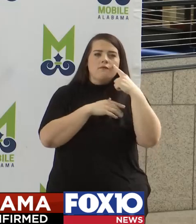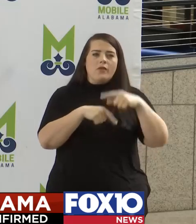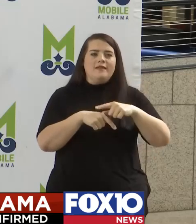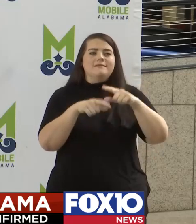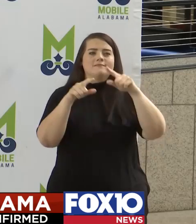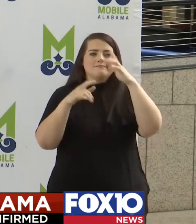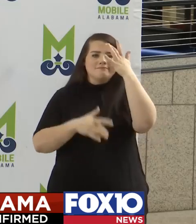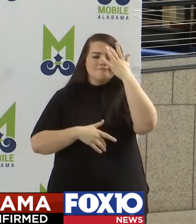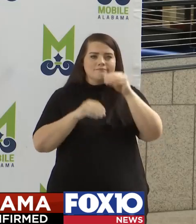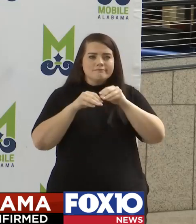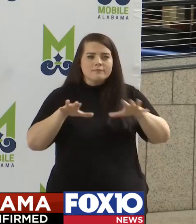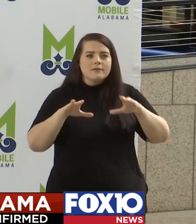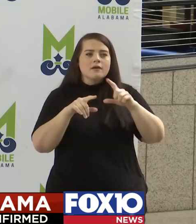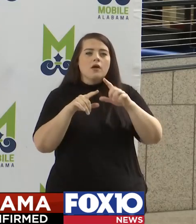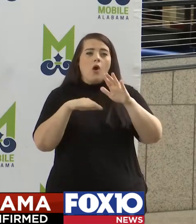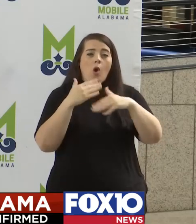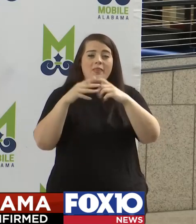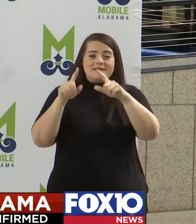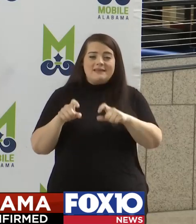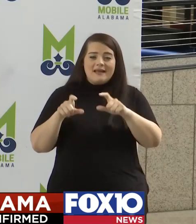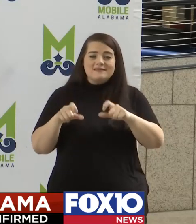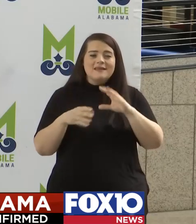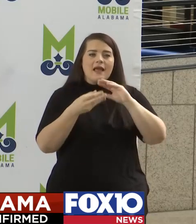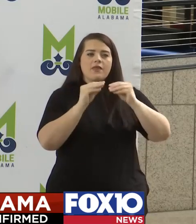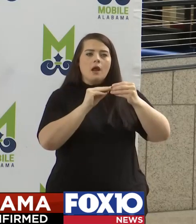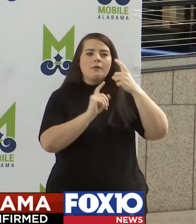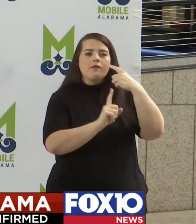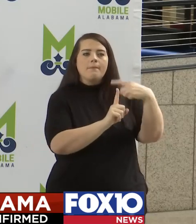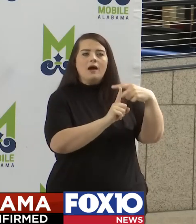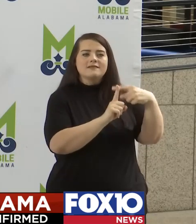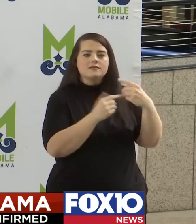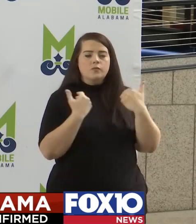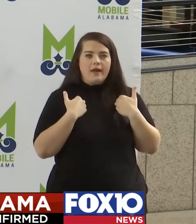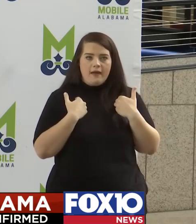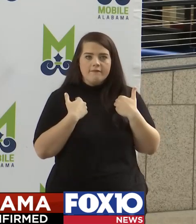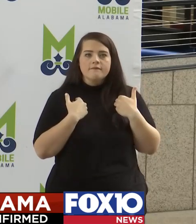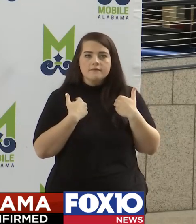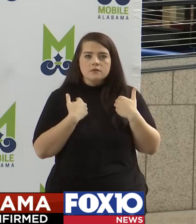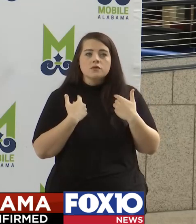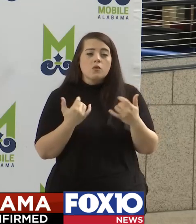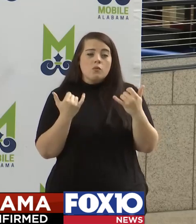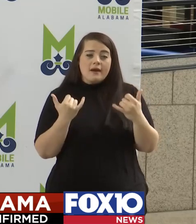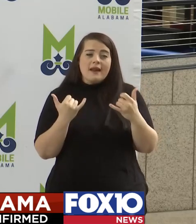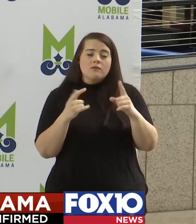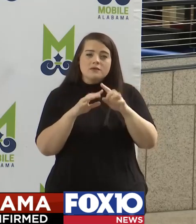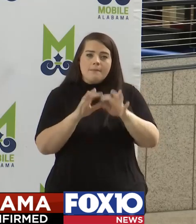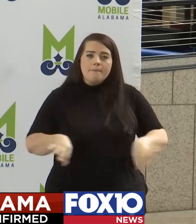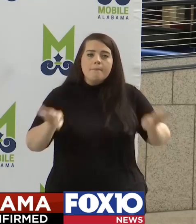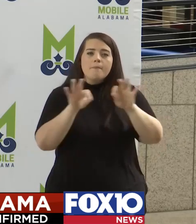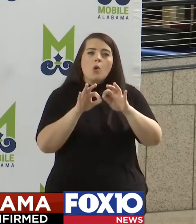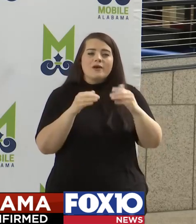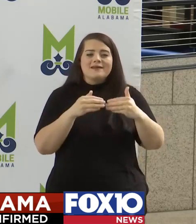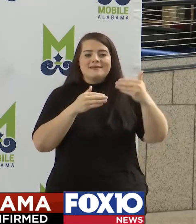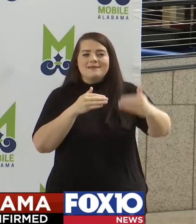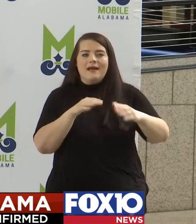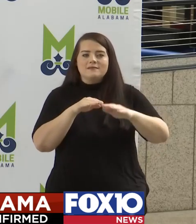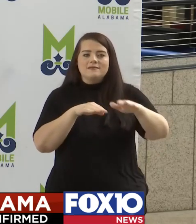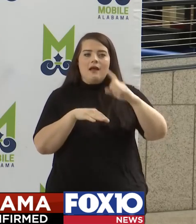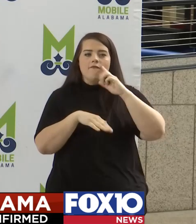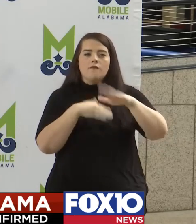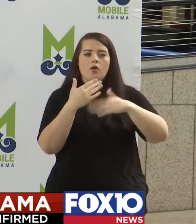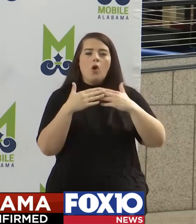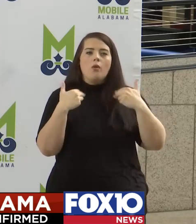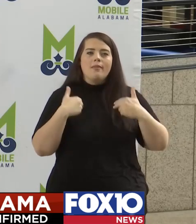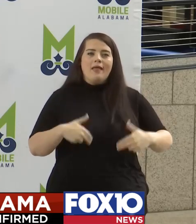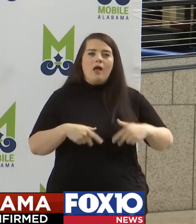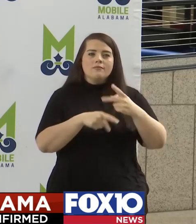tested, but most importantly, in terms of the number of positives that we have. So, this is going to be an important next move for all the health care systems